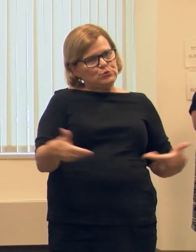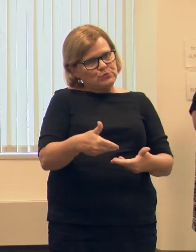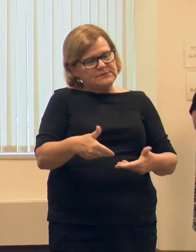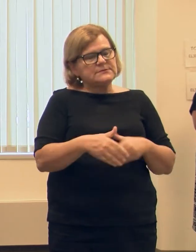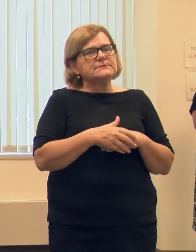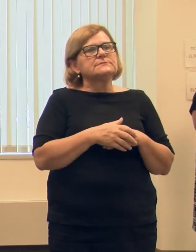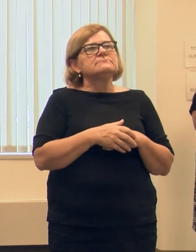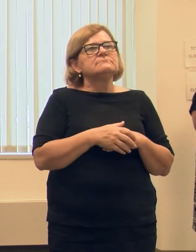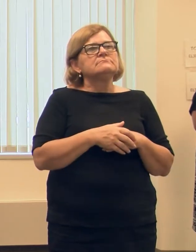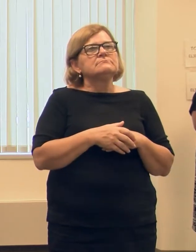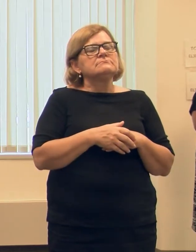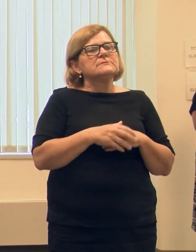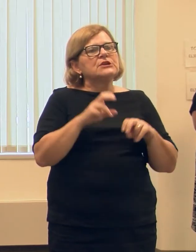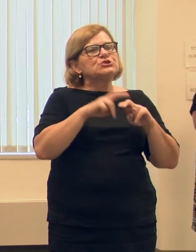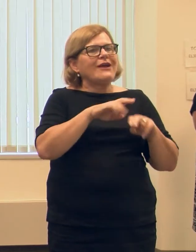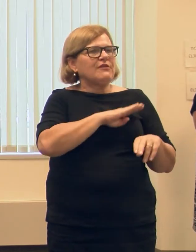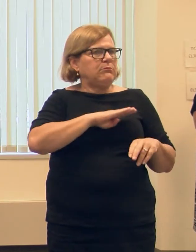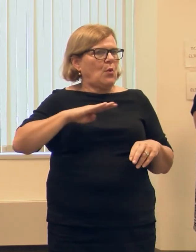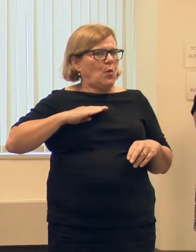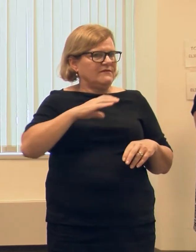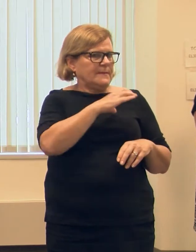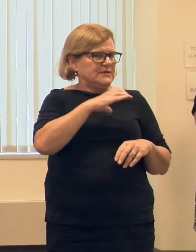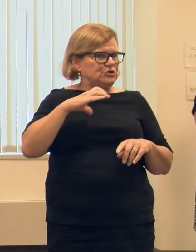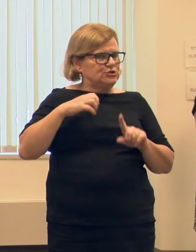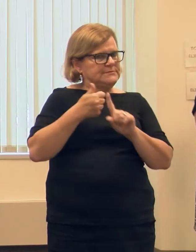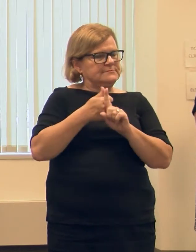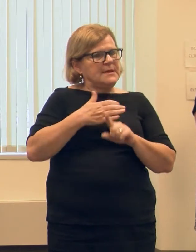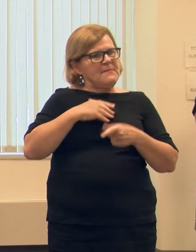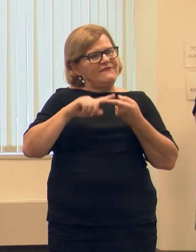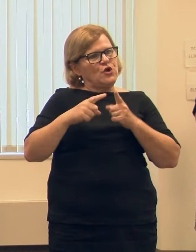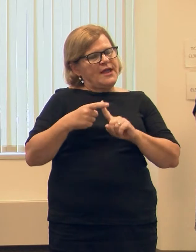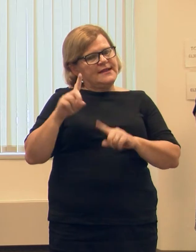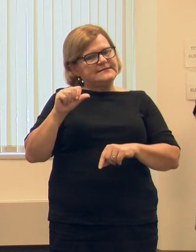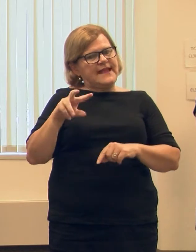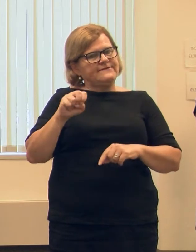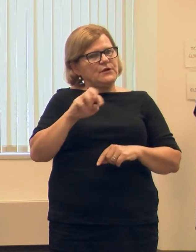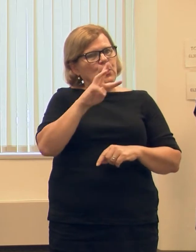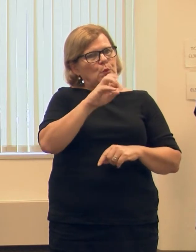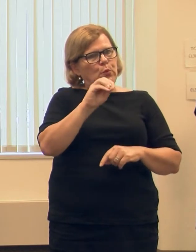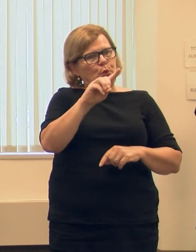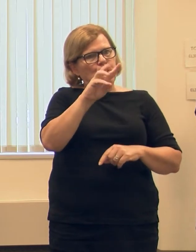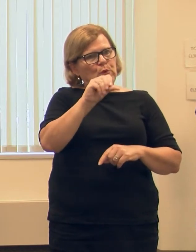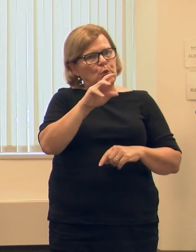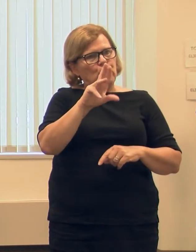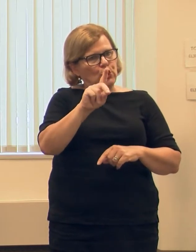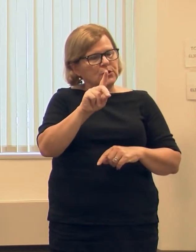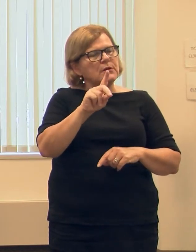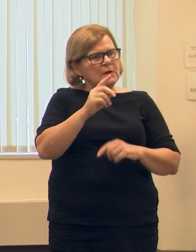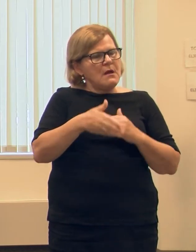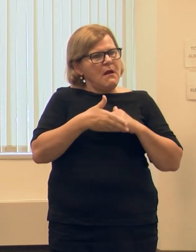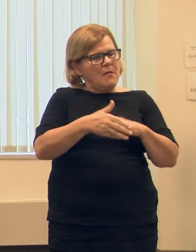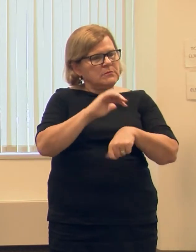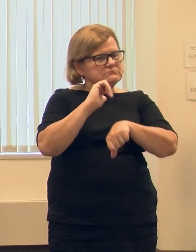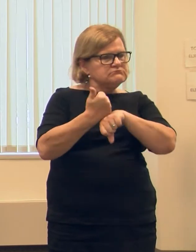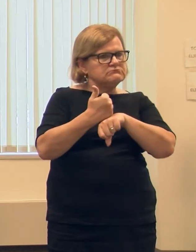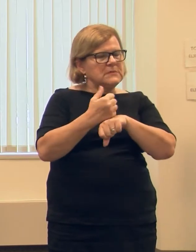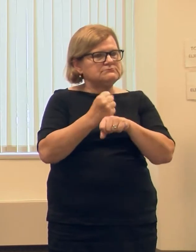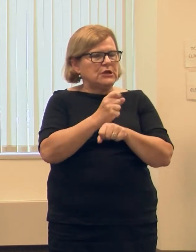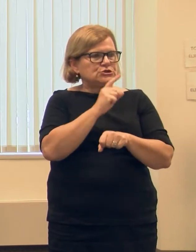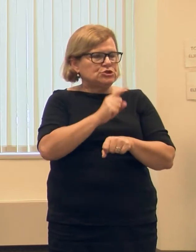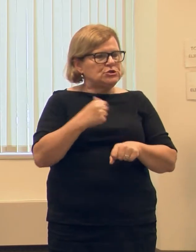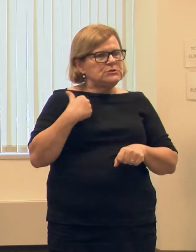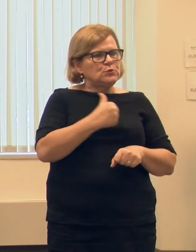the chair of the board of commissioners, my friend Dave Woodward, who, like I said, has really been instrumental in making sure